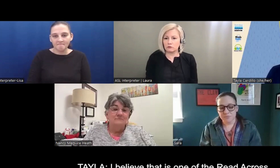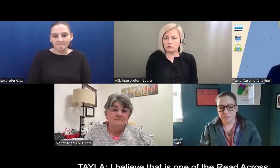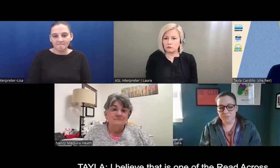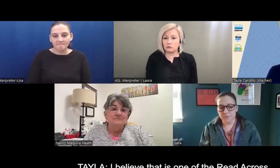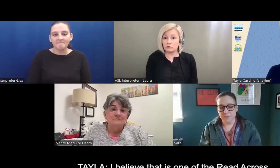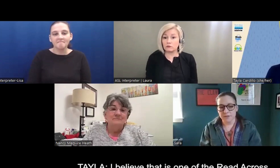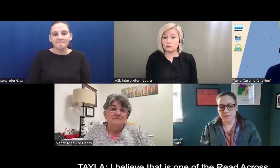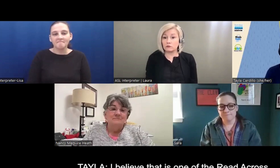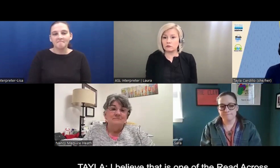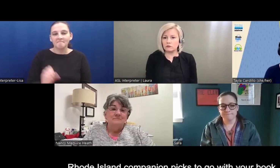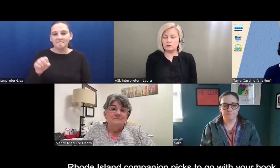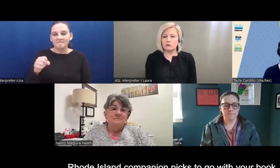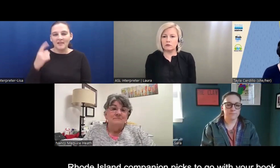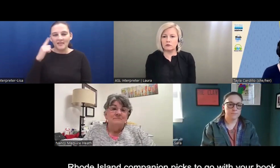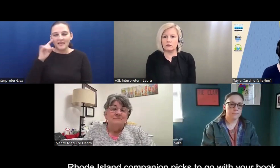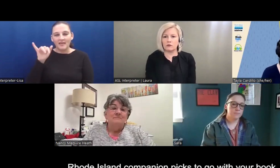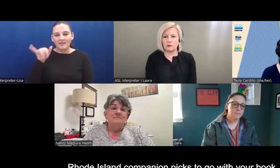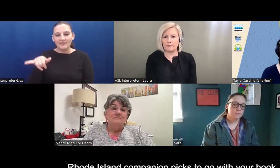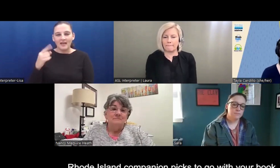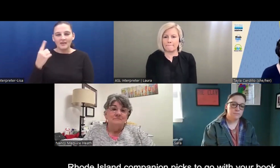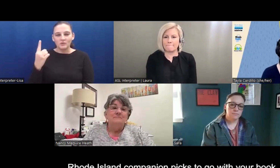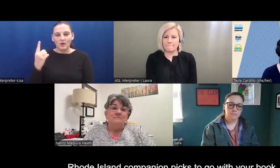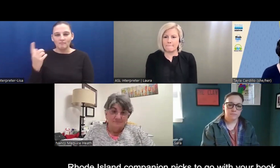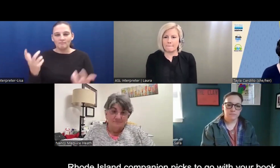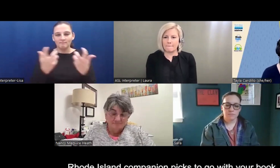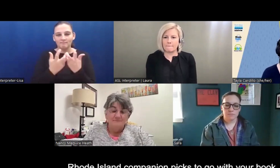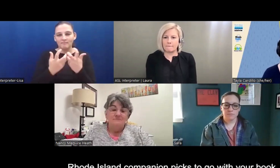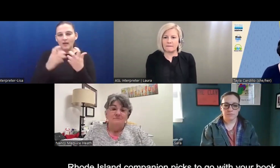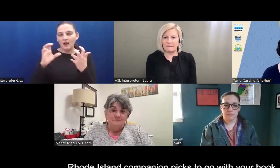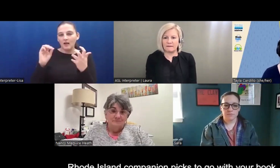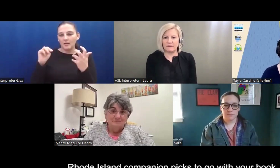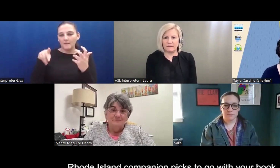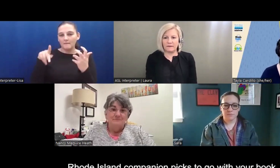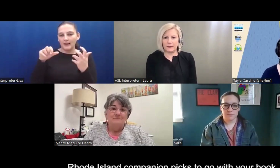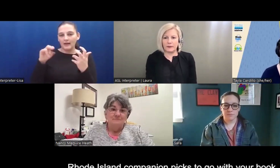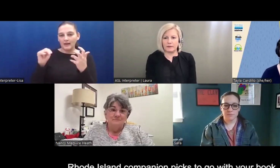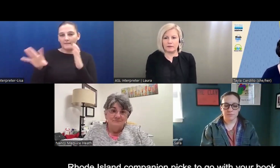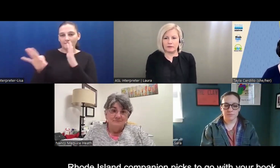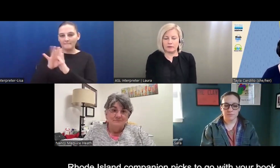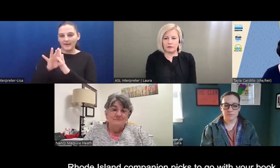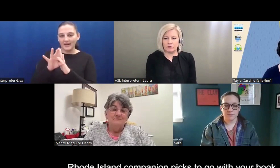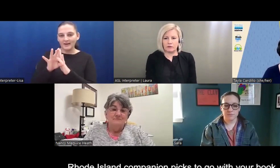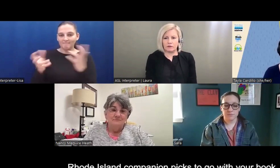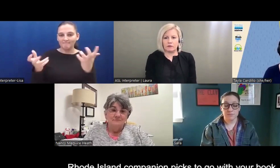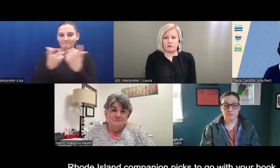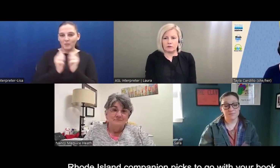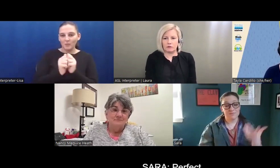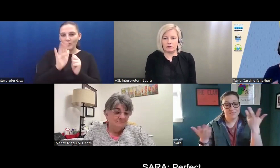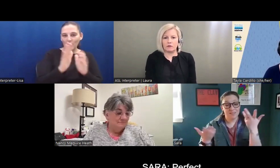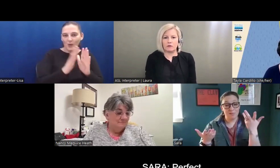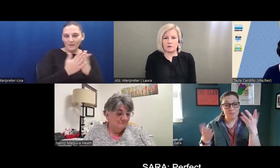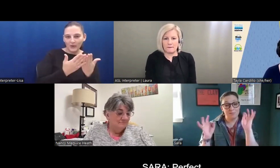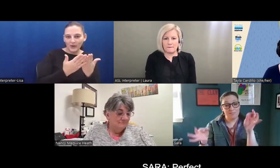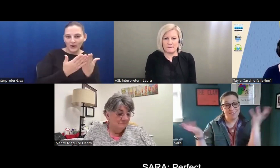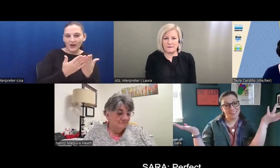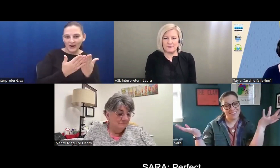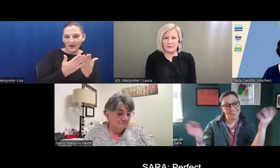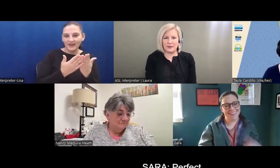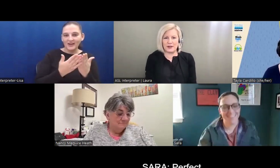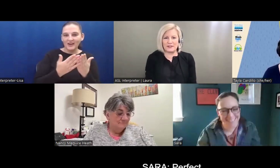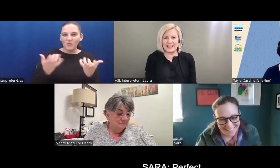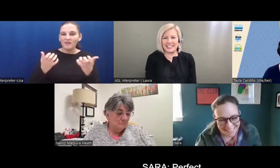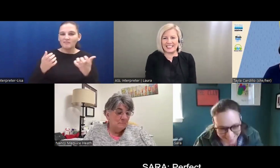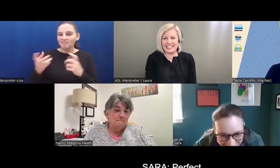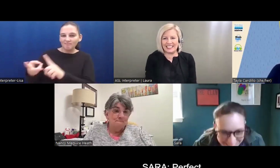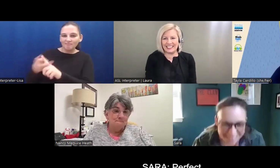Yeah, I believe that's actually one of the companion picks, Read Across Rhode Island pick to go with your book. They wanted some, I think, some younger reader